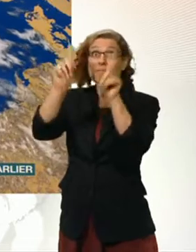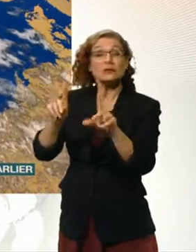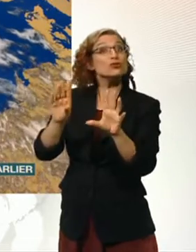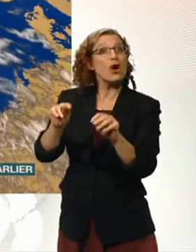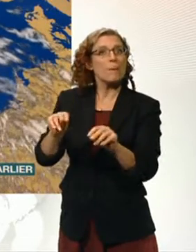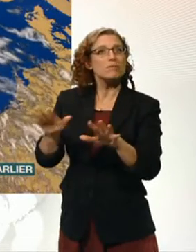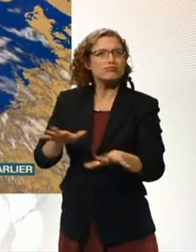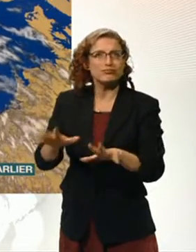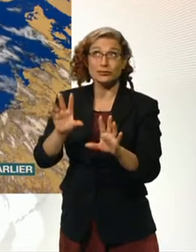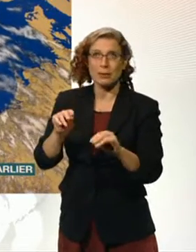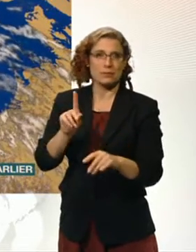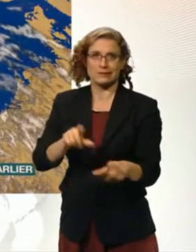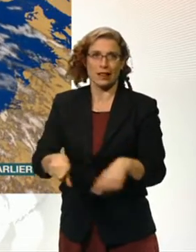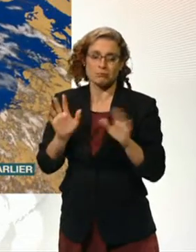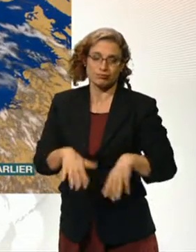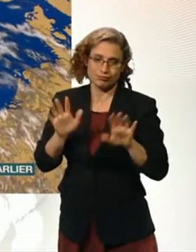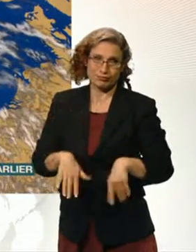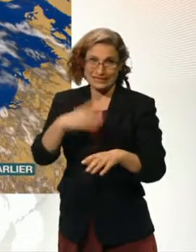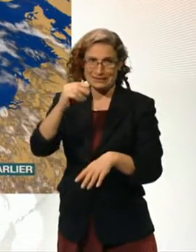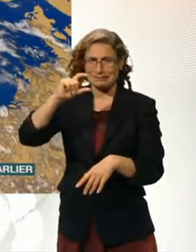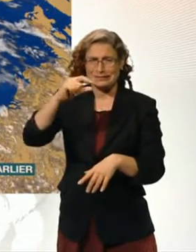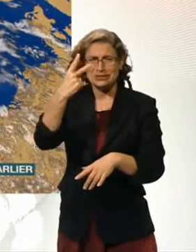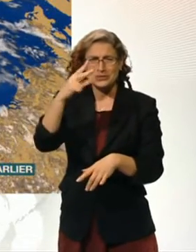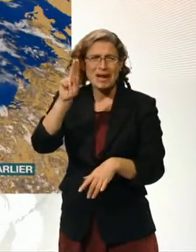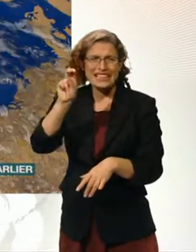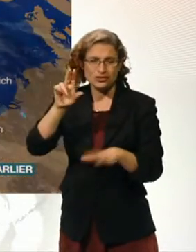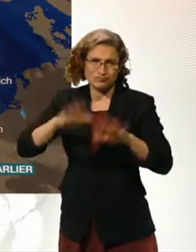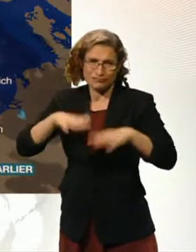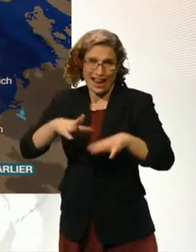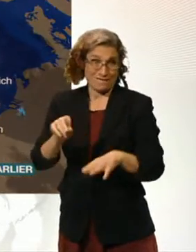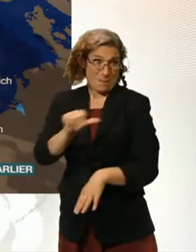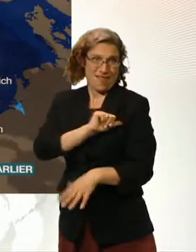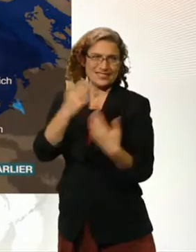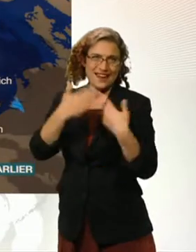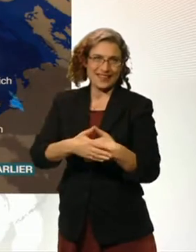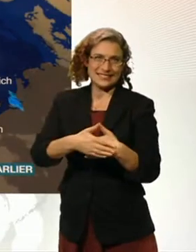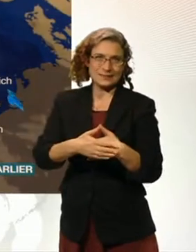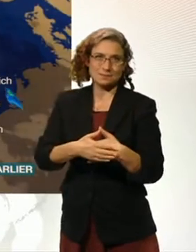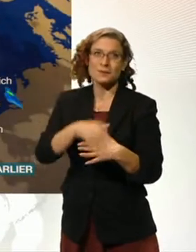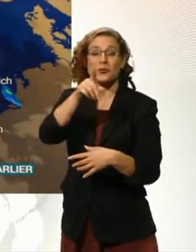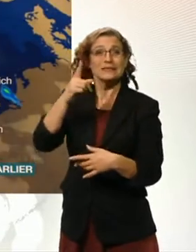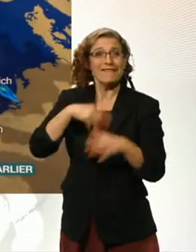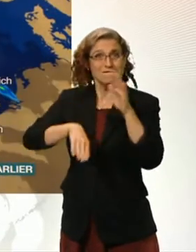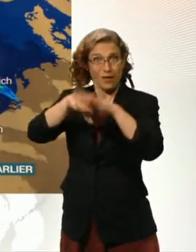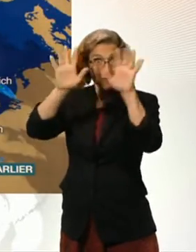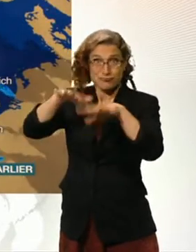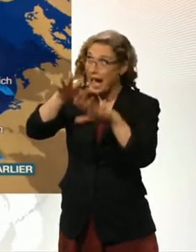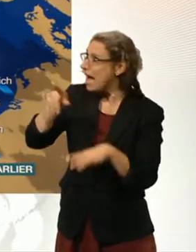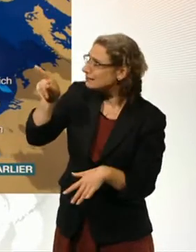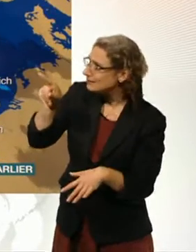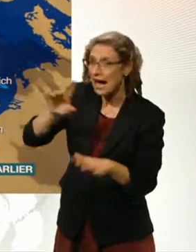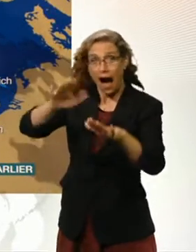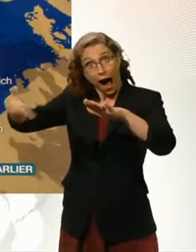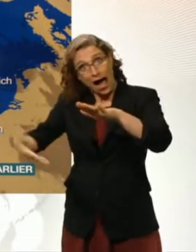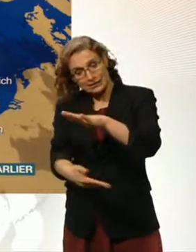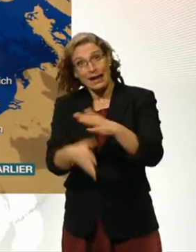seen over two inches of rainfall since midnight. So, the UK is underneath that blanket of cloud, but just look at the persistent rain